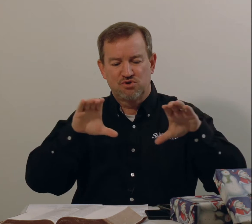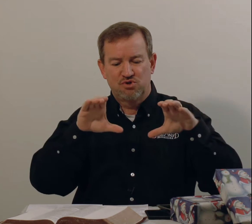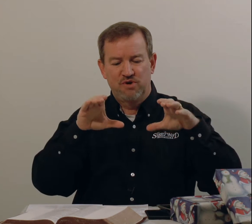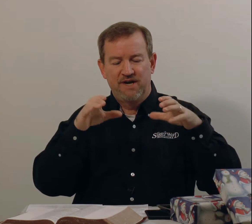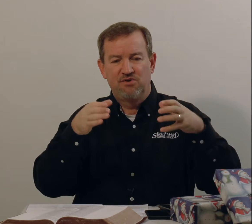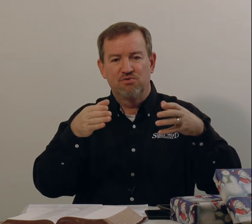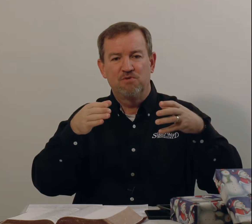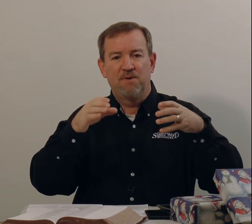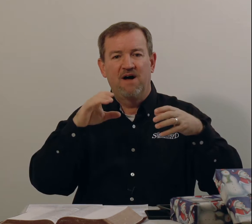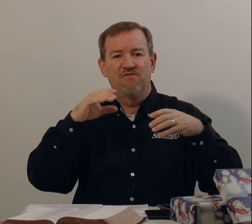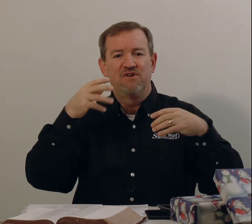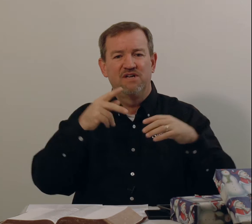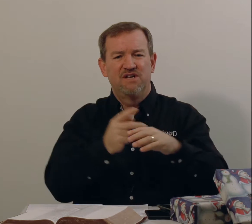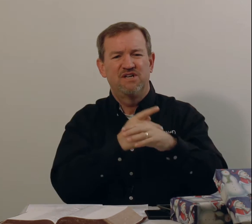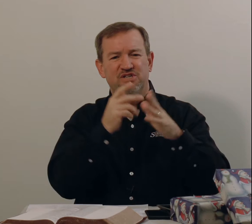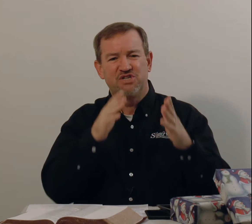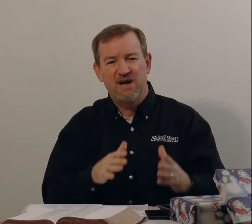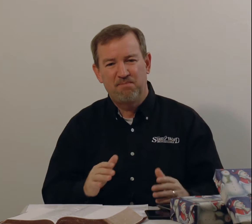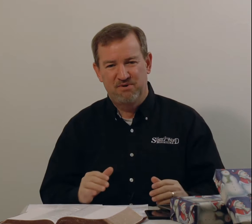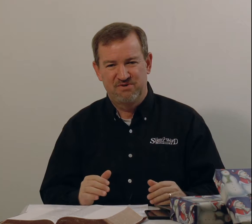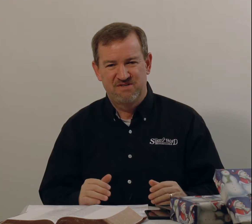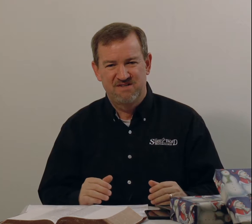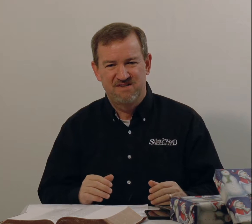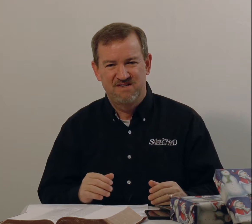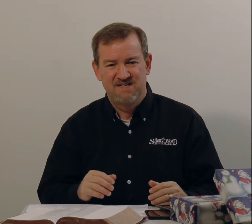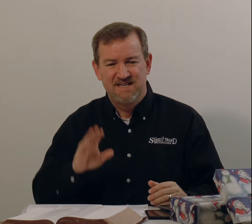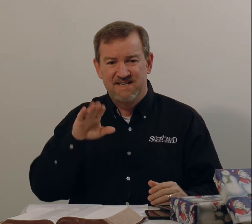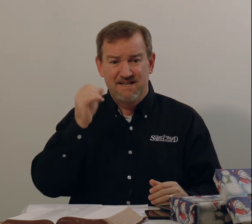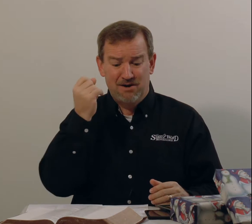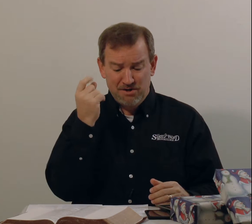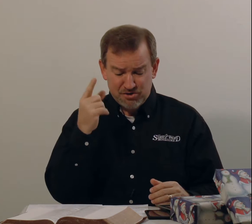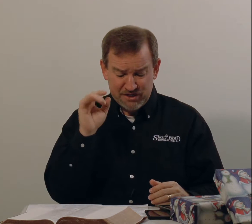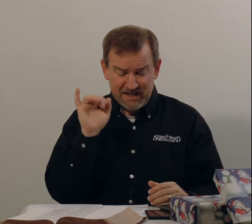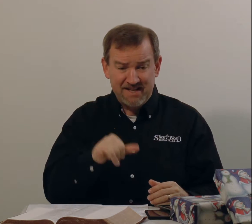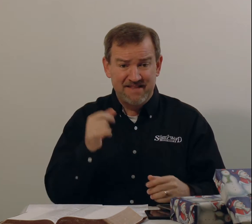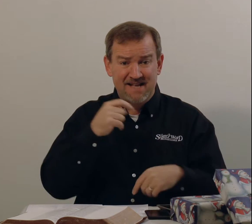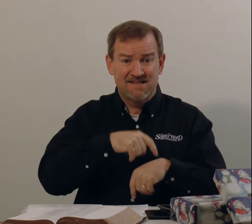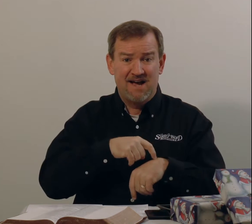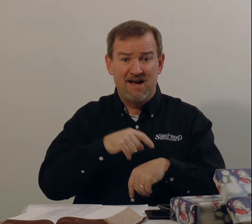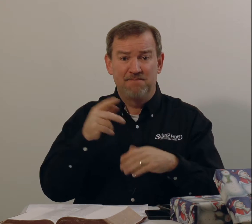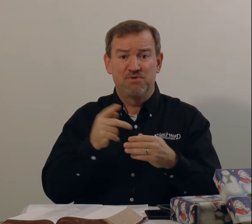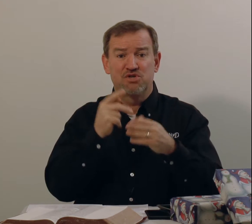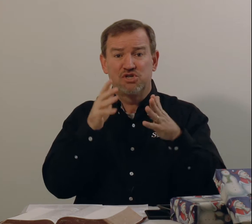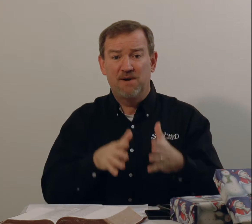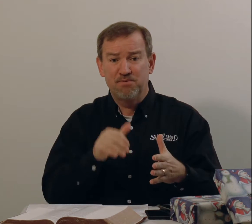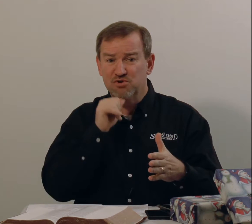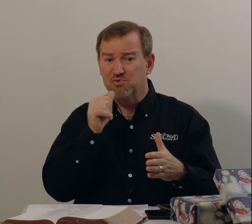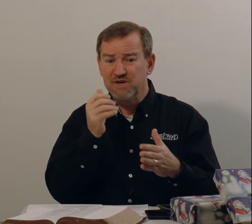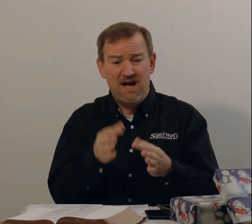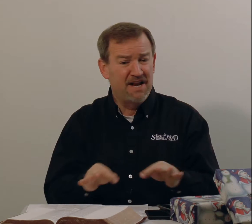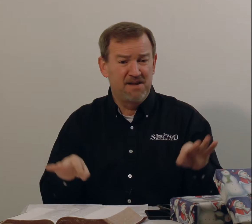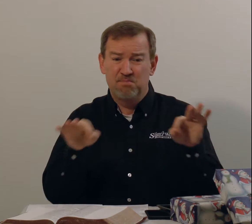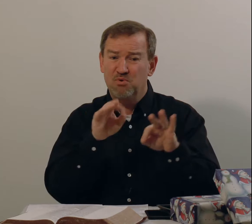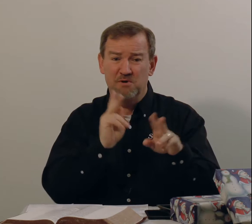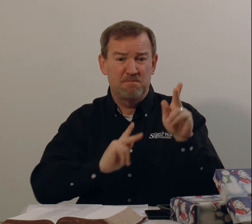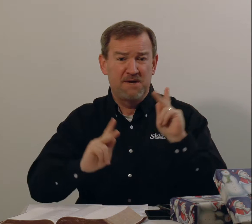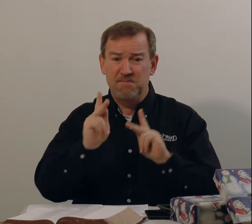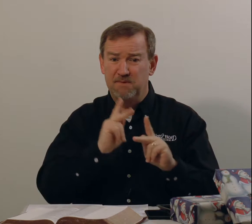to a group of shepherds. Now understand, in that time, shepherds were not important people.